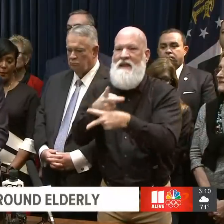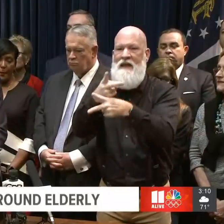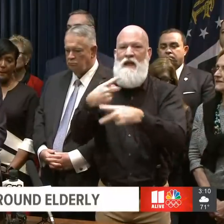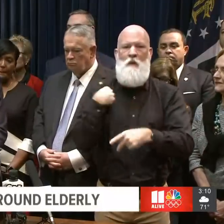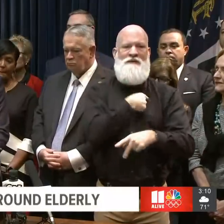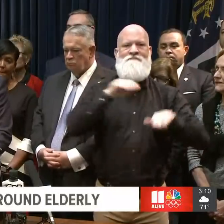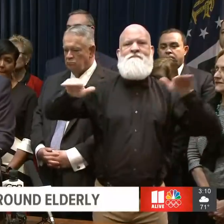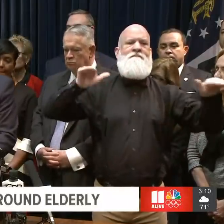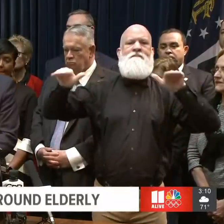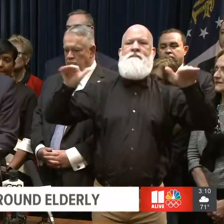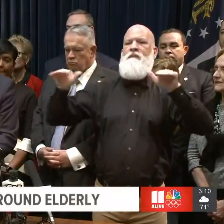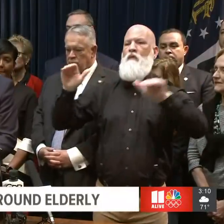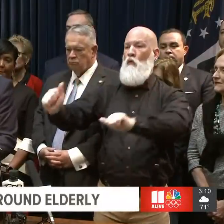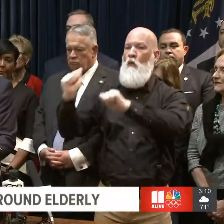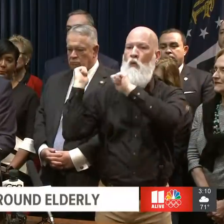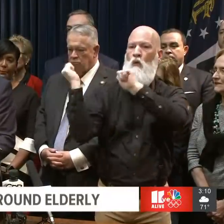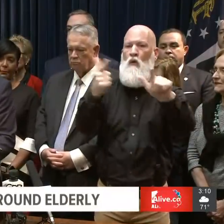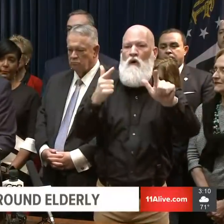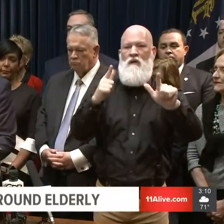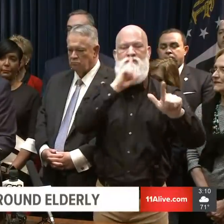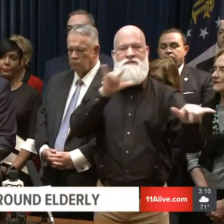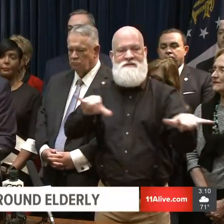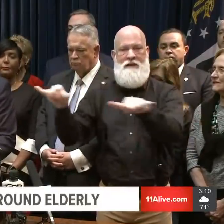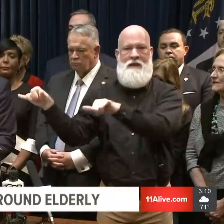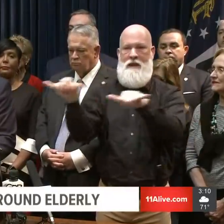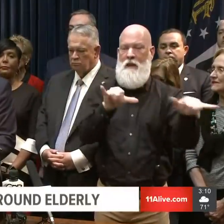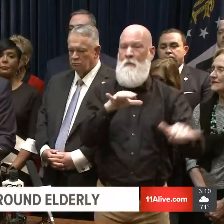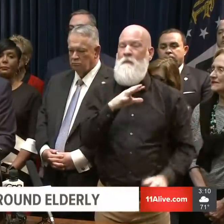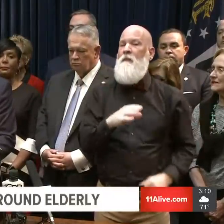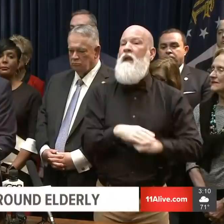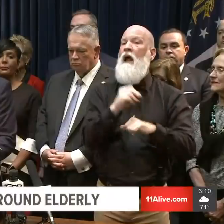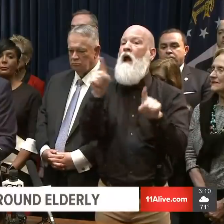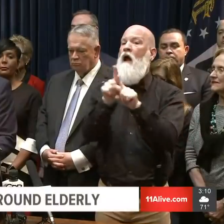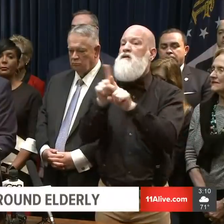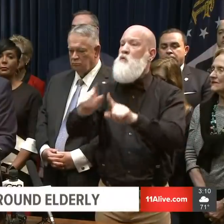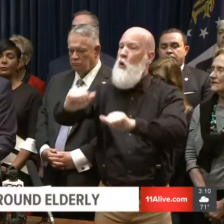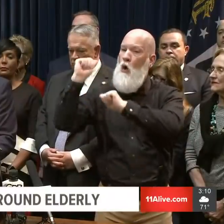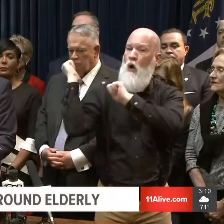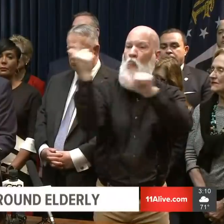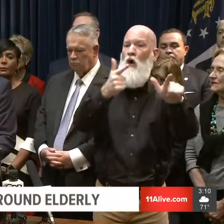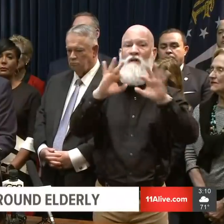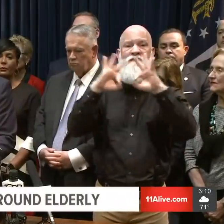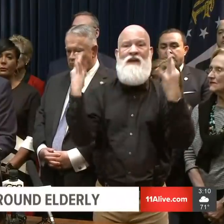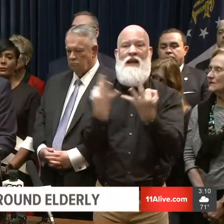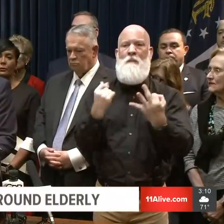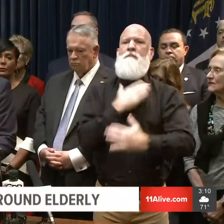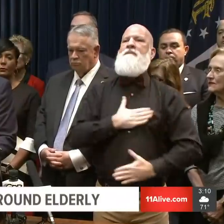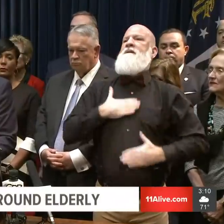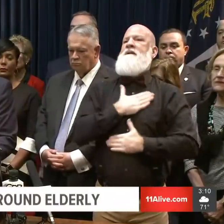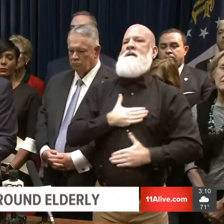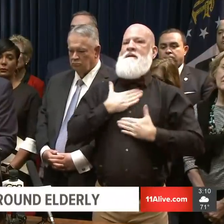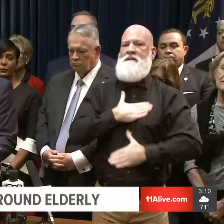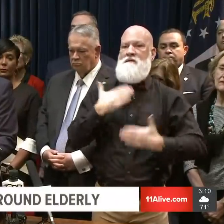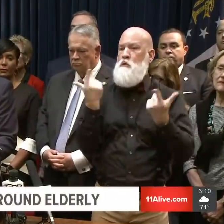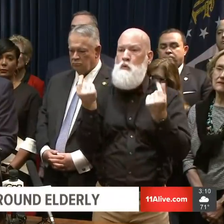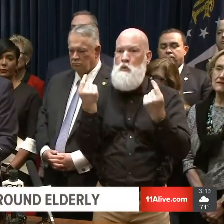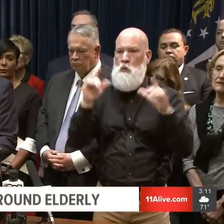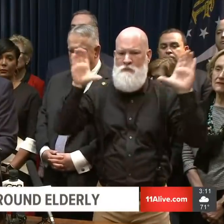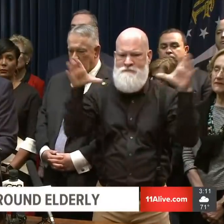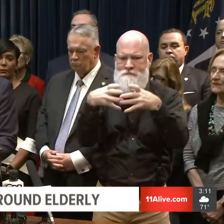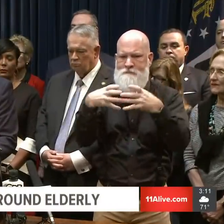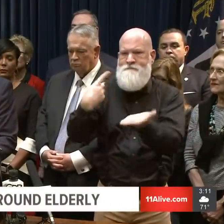Starting as soon as possible, I'm calling on all families across Georgia to get together and talk about how they're going to protect